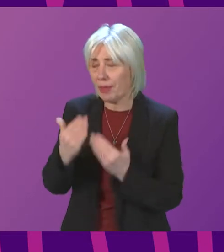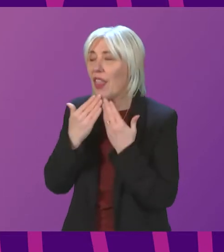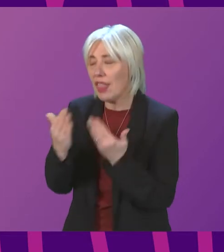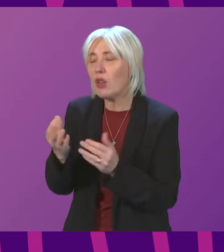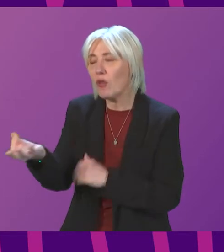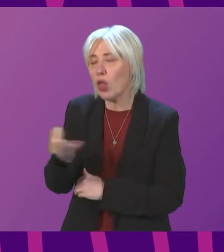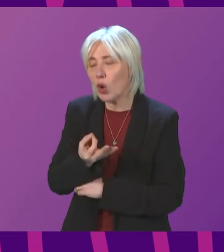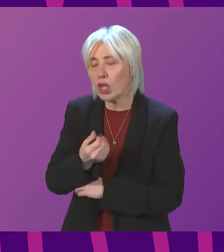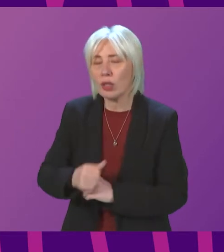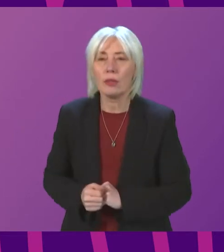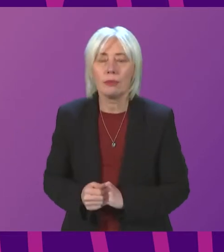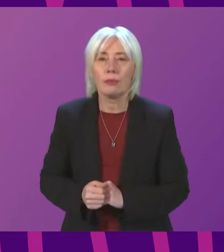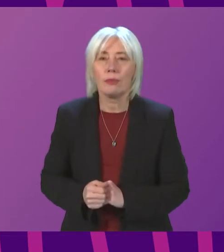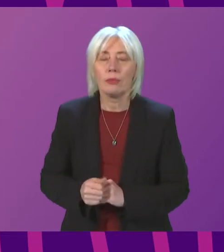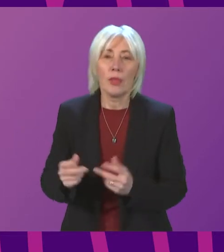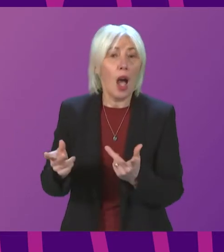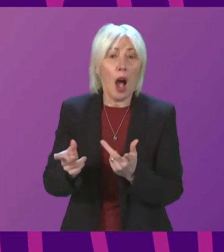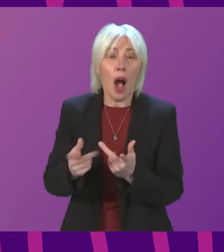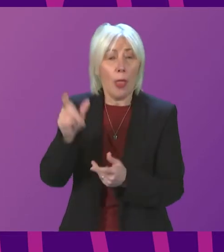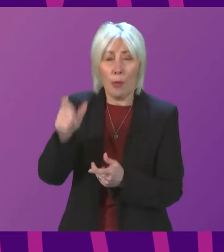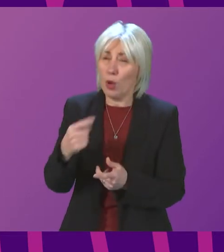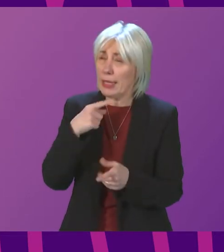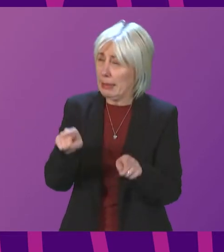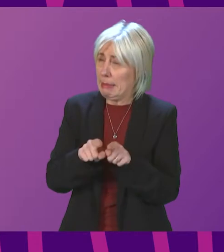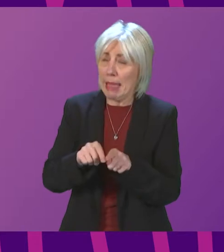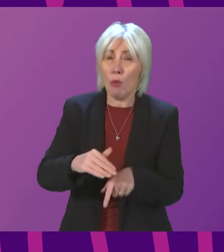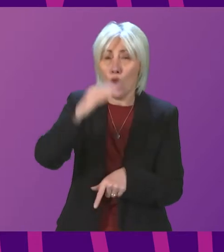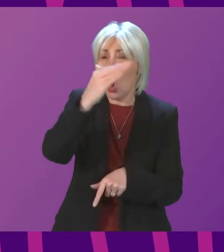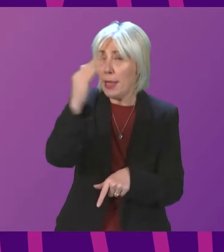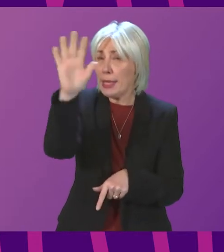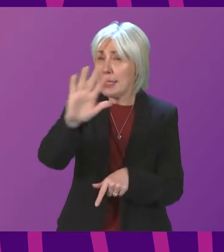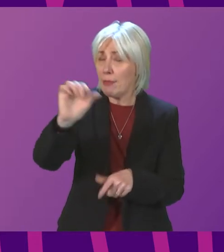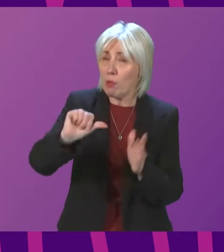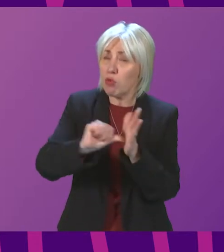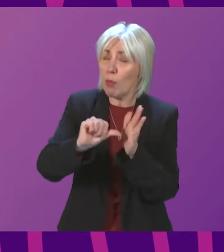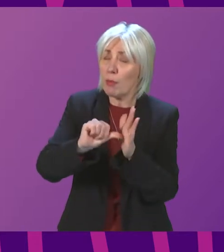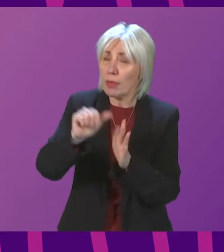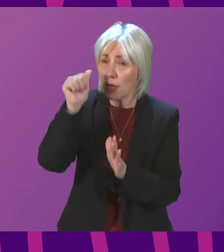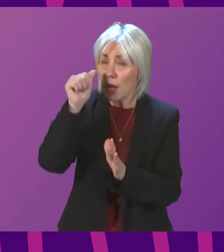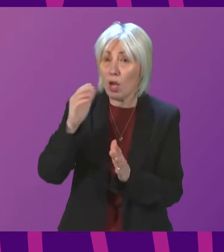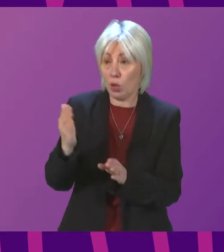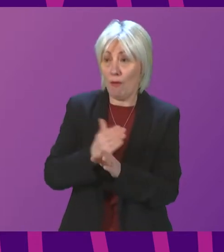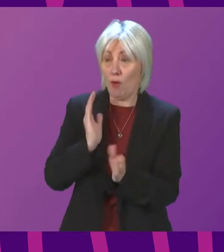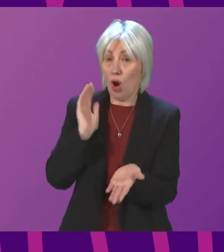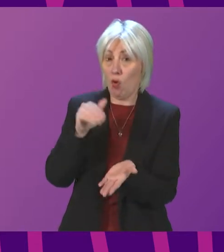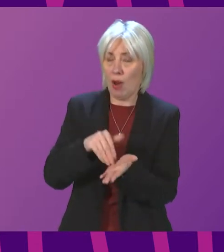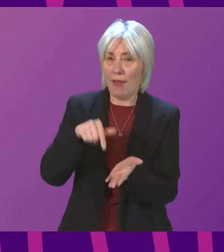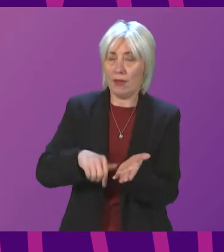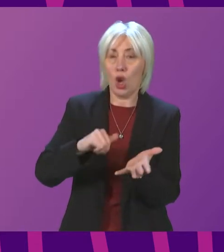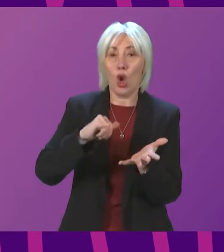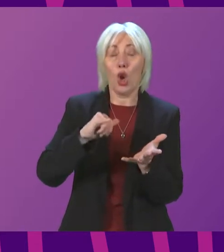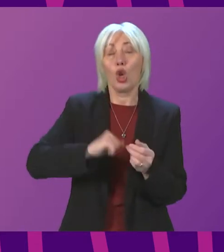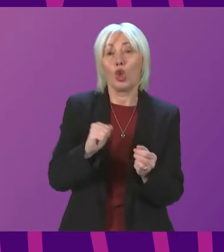We've previously heard from another member about the challenges in the north-east of Scotland and I know that just ahead of coming into the Chamber, Scottish and Southern Electricity